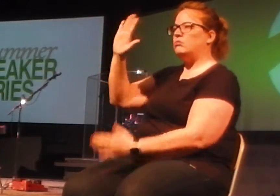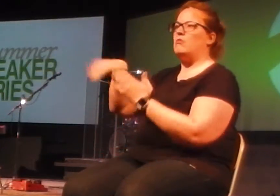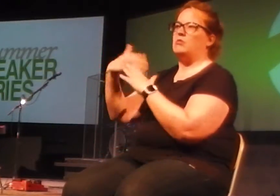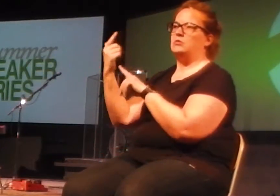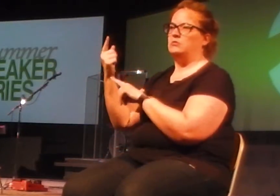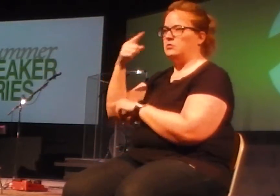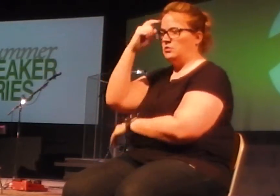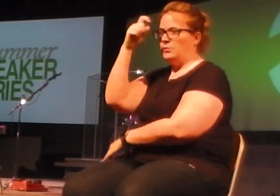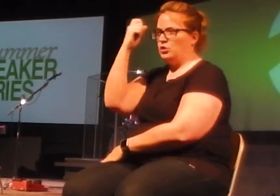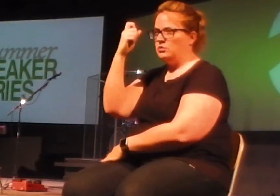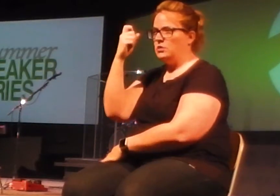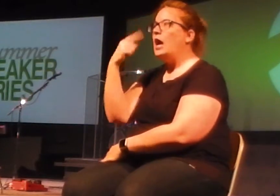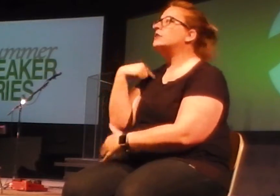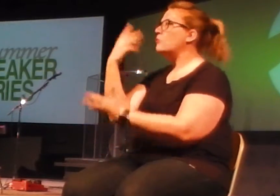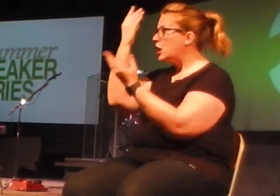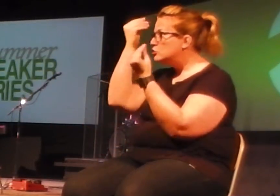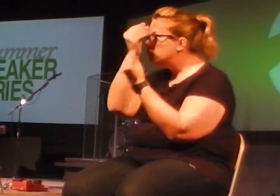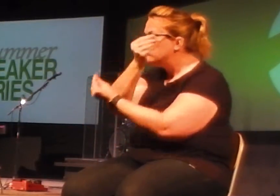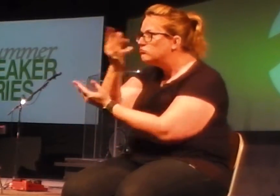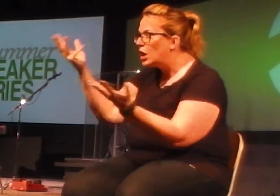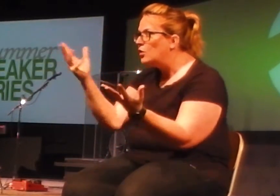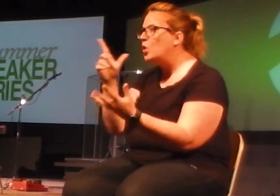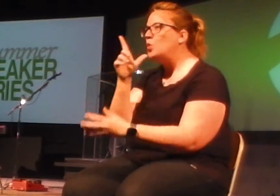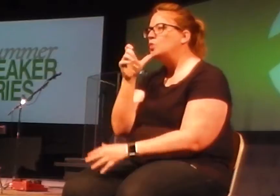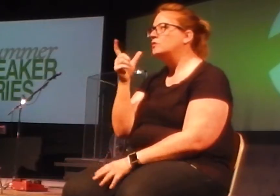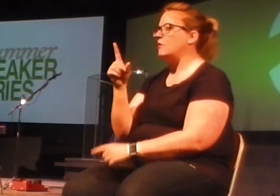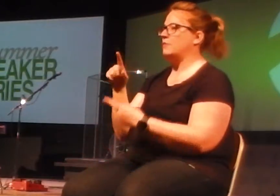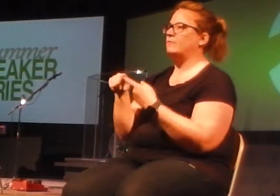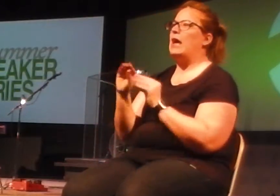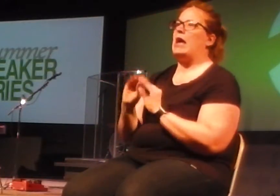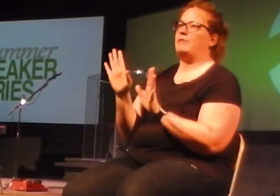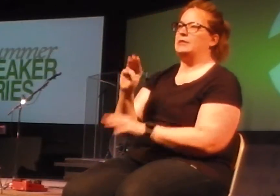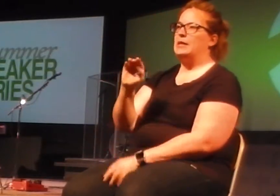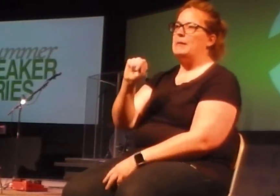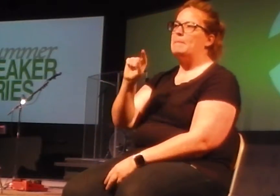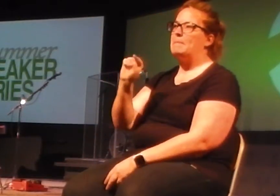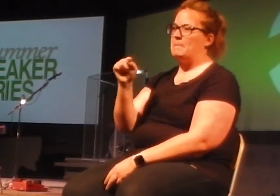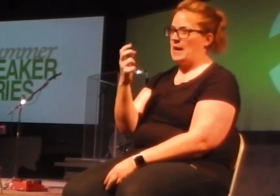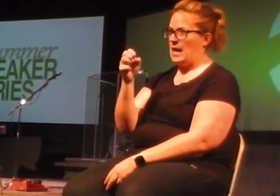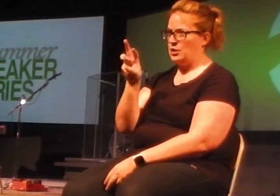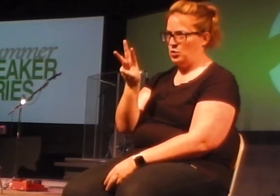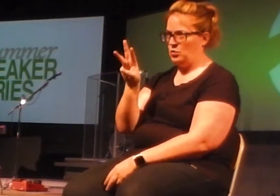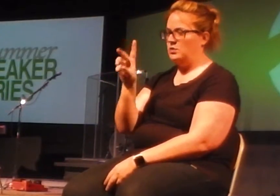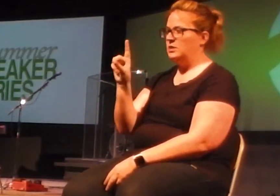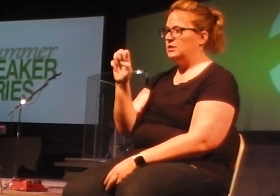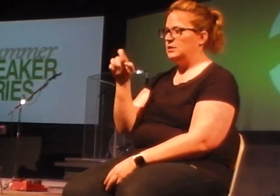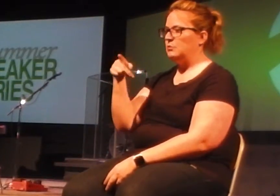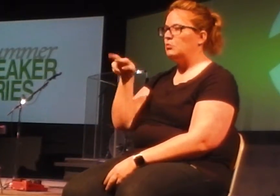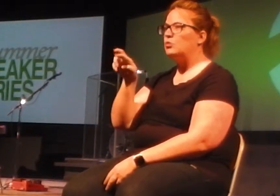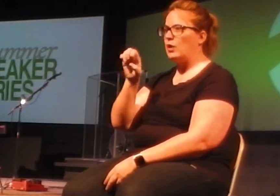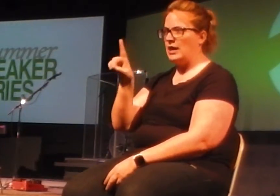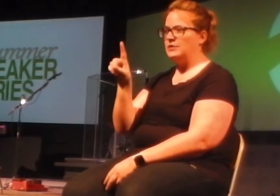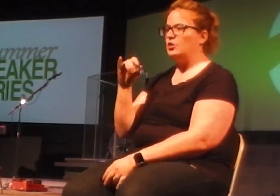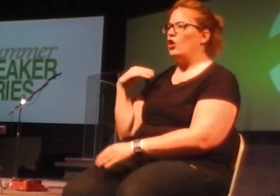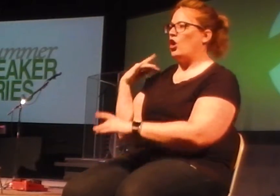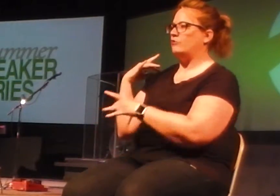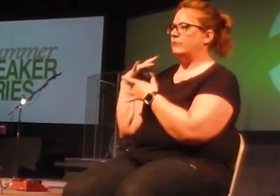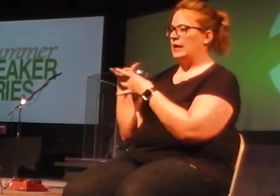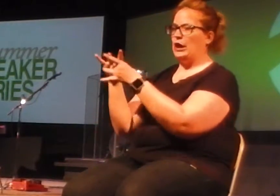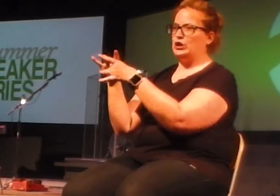we just wanted to let you know who is coming. Obviously, Matthew DePrez, our intergenerational pastor, would be the pastor of this second campus.